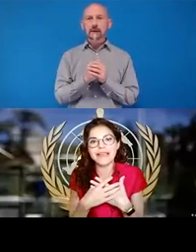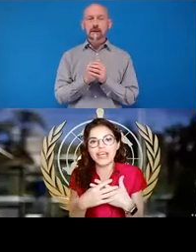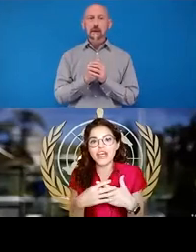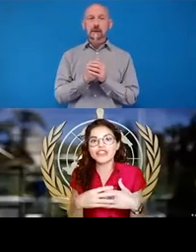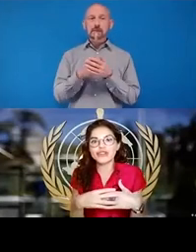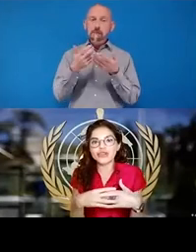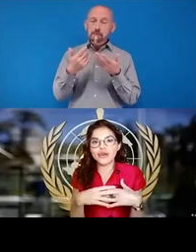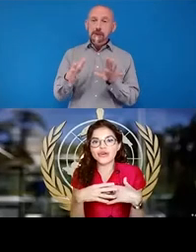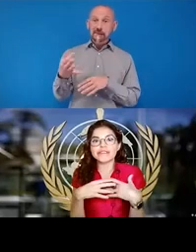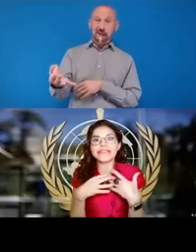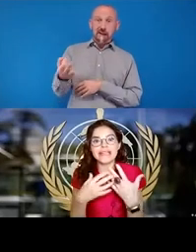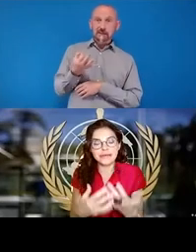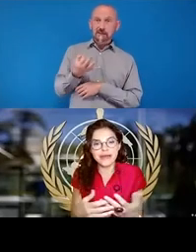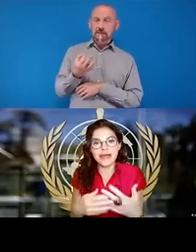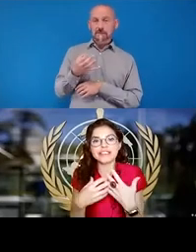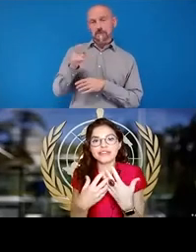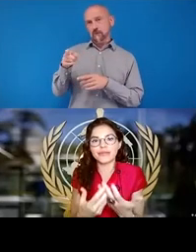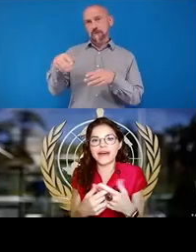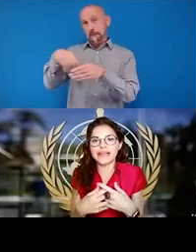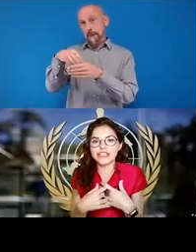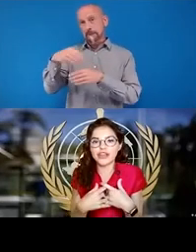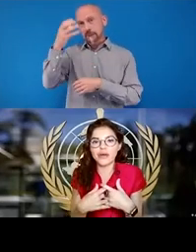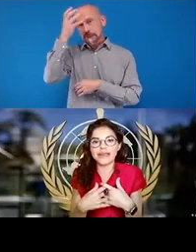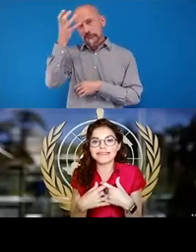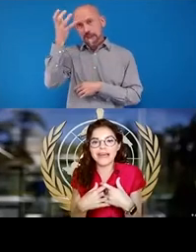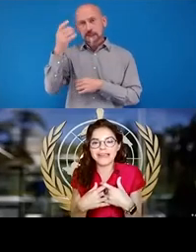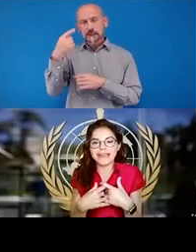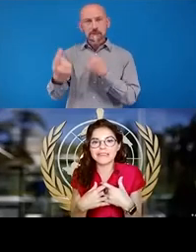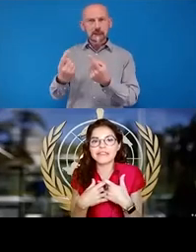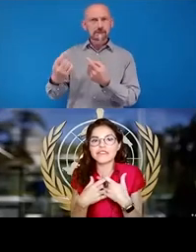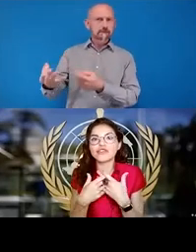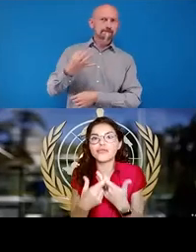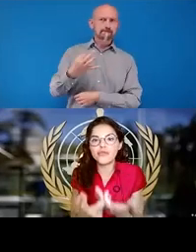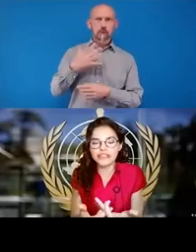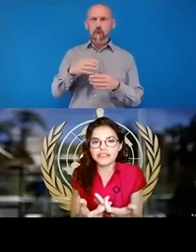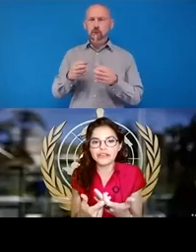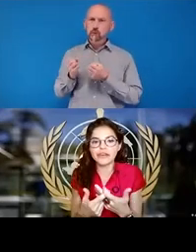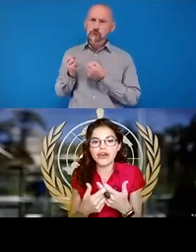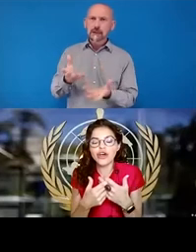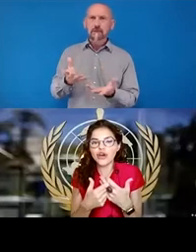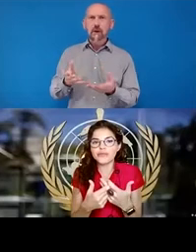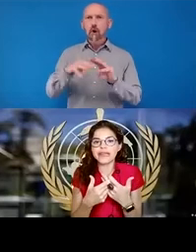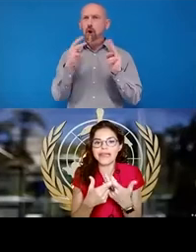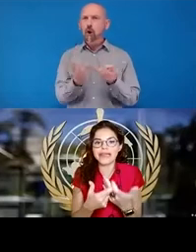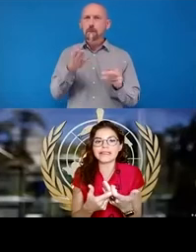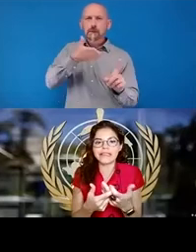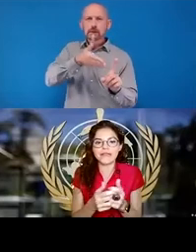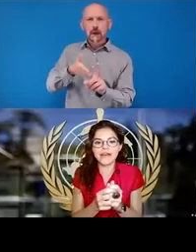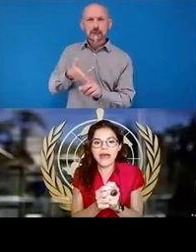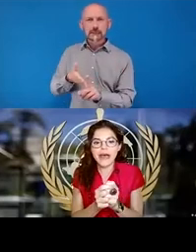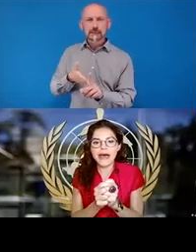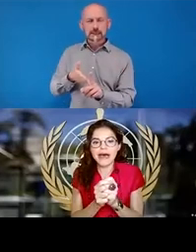to deliver and to provide global targets to monitor comprehensive.